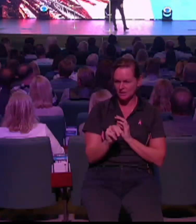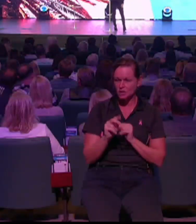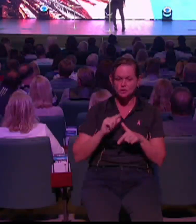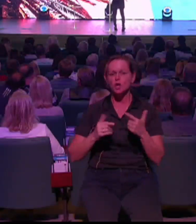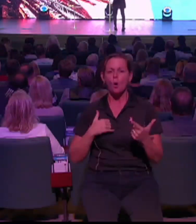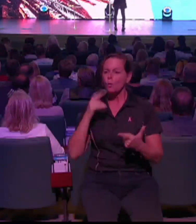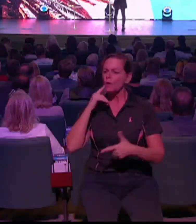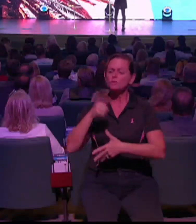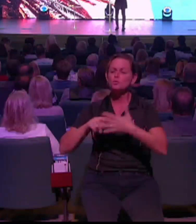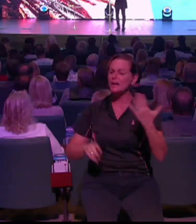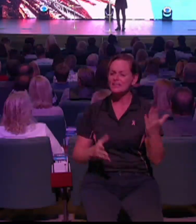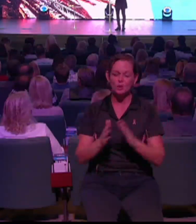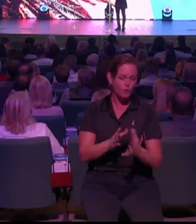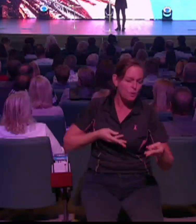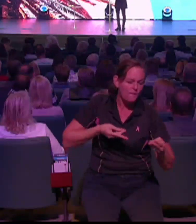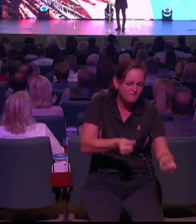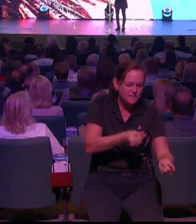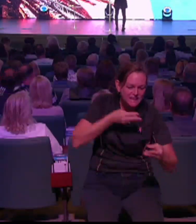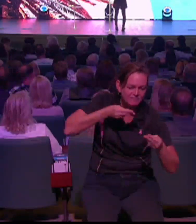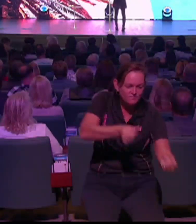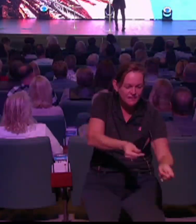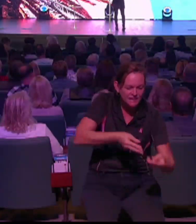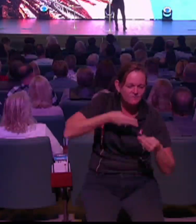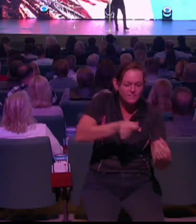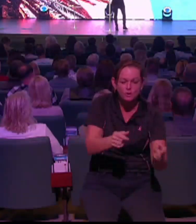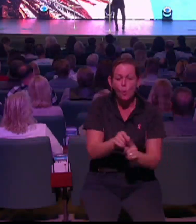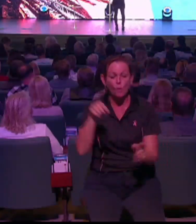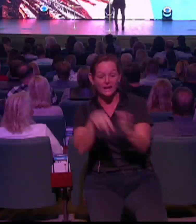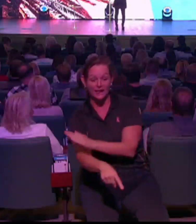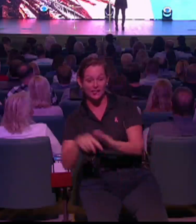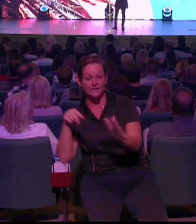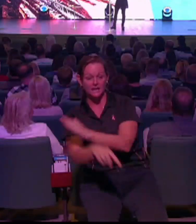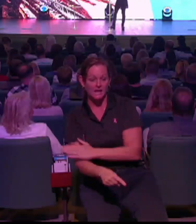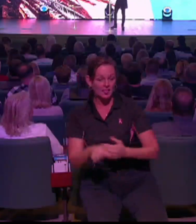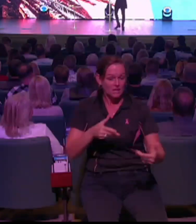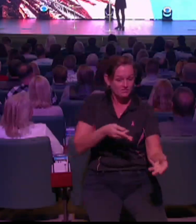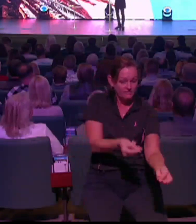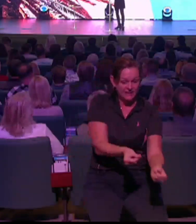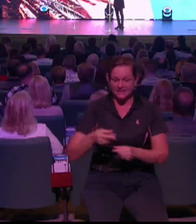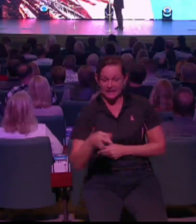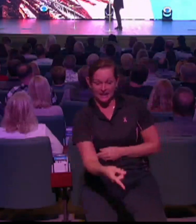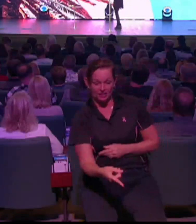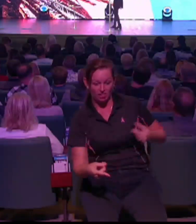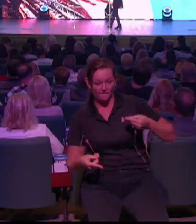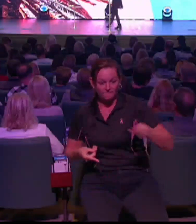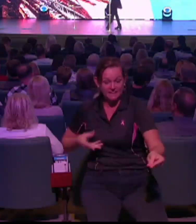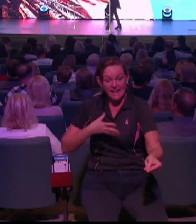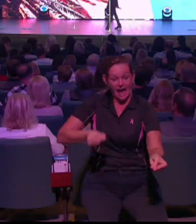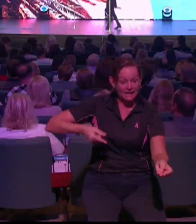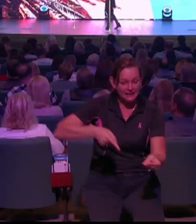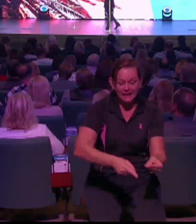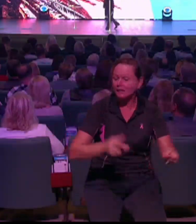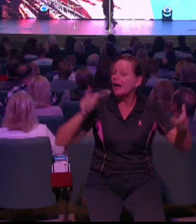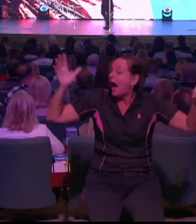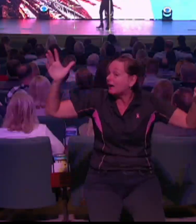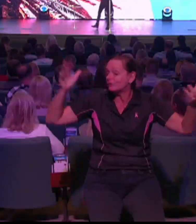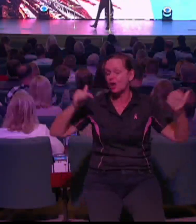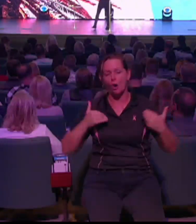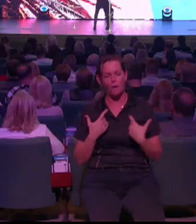you. So, that's kind of where I'm going to be talking about. So, I'm going to be talking about your best year ever. I heard this